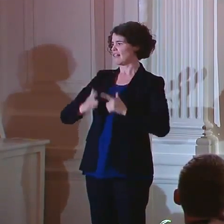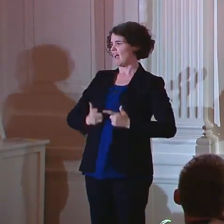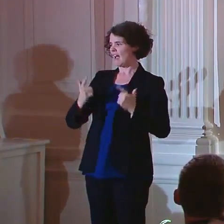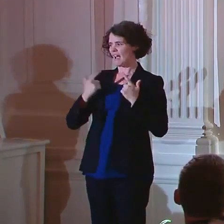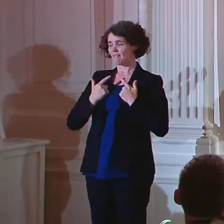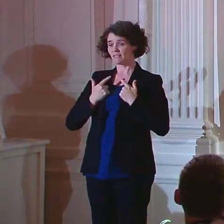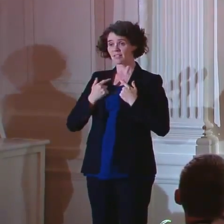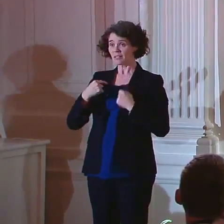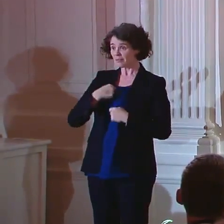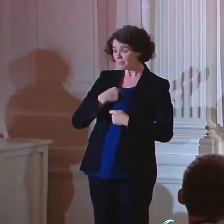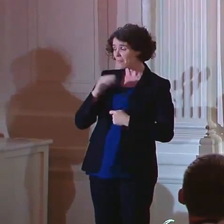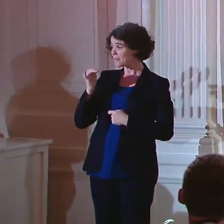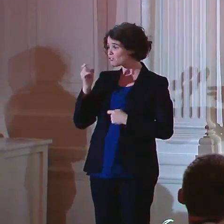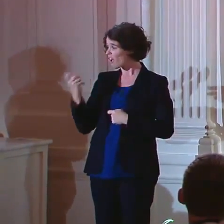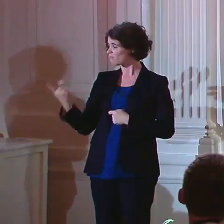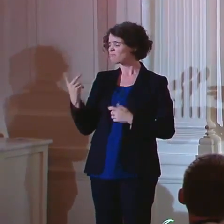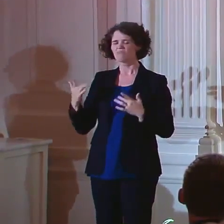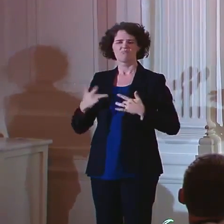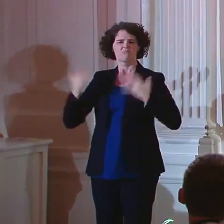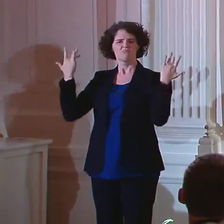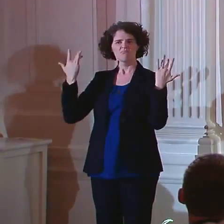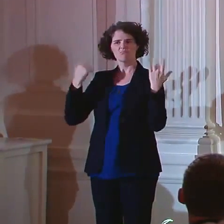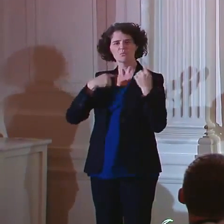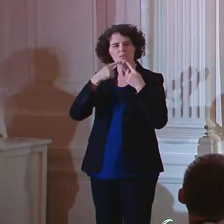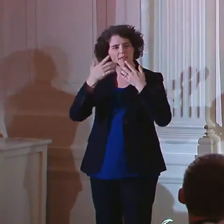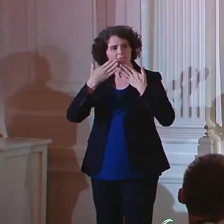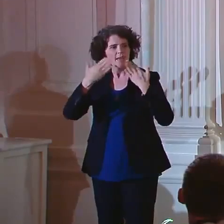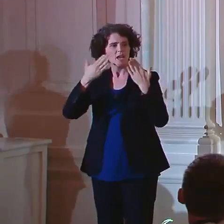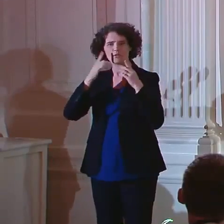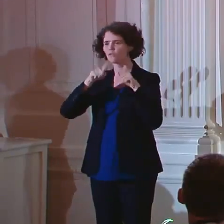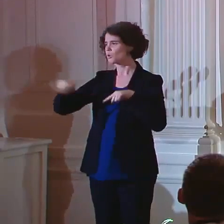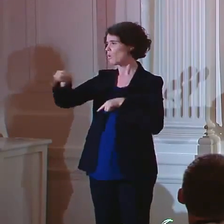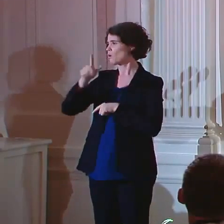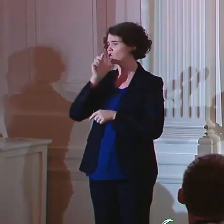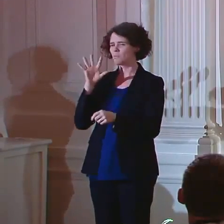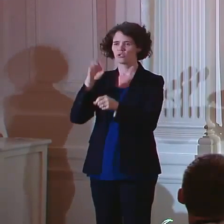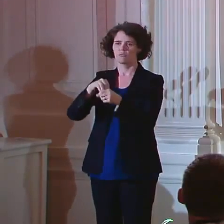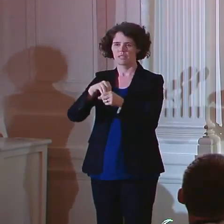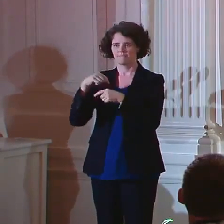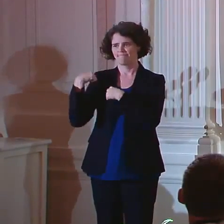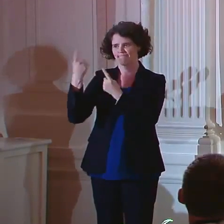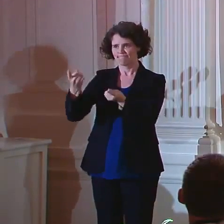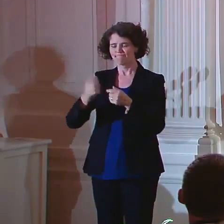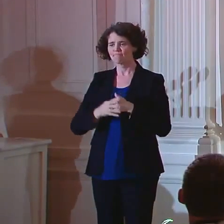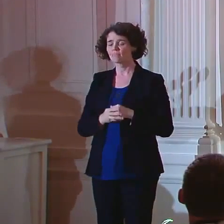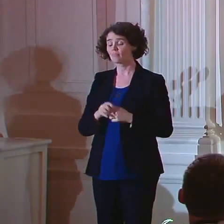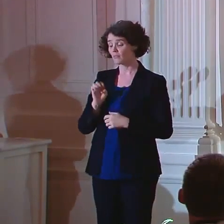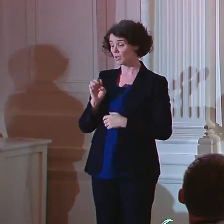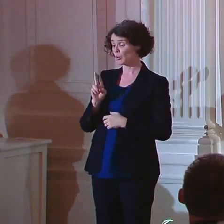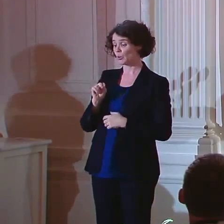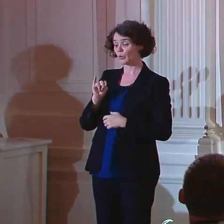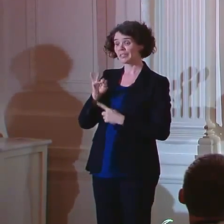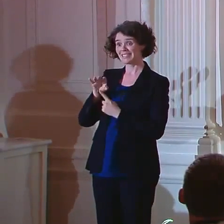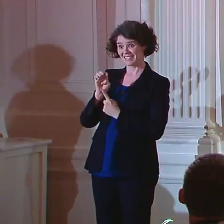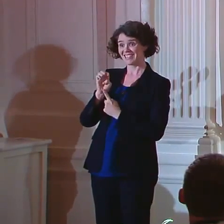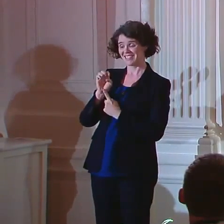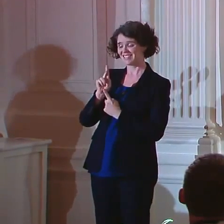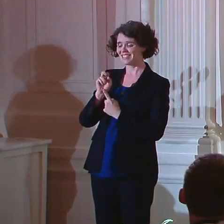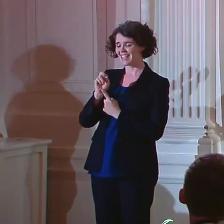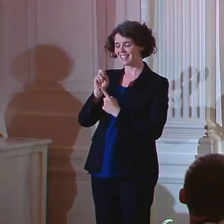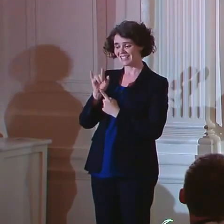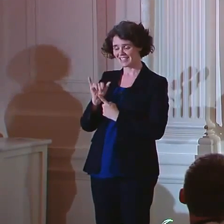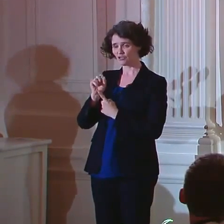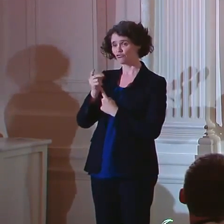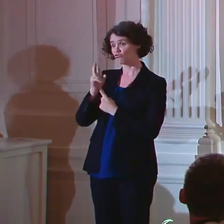that we get a chance to say thank you to everyone who has been a part of it. When Eunice Kennedy